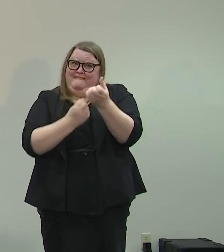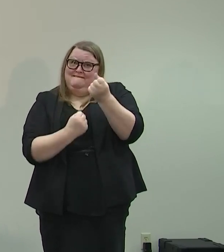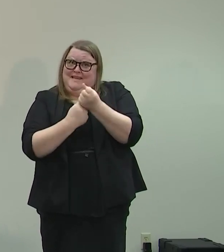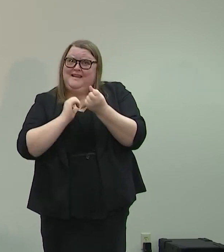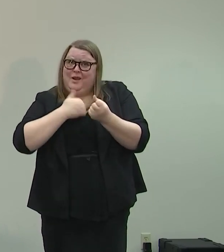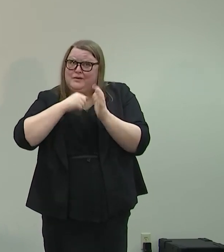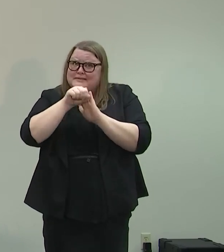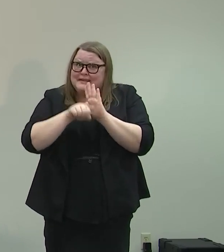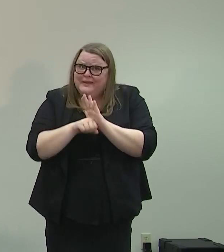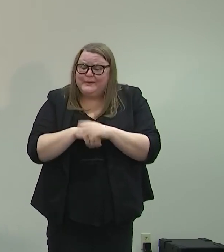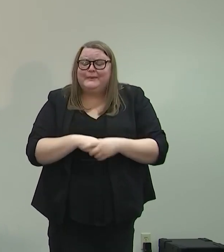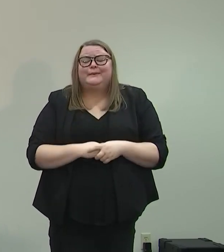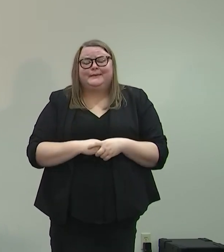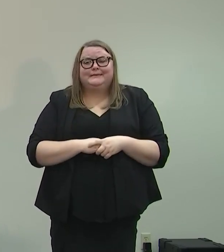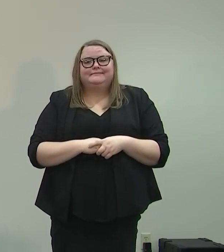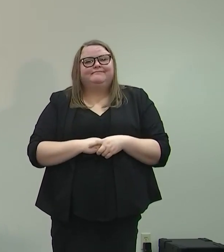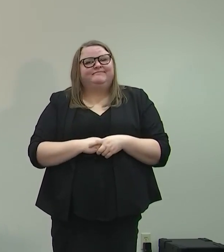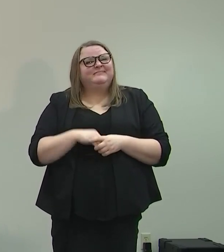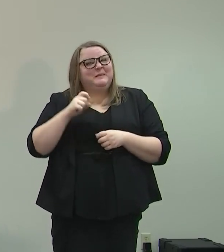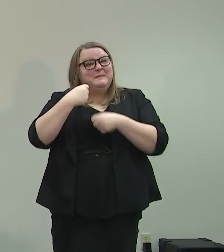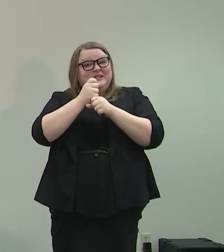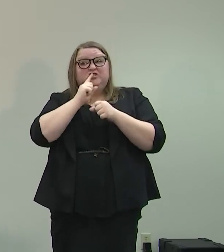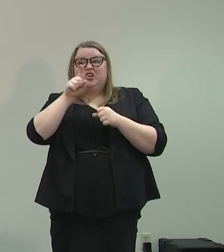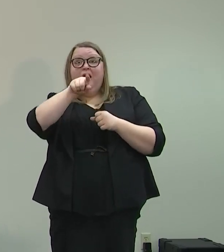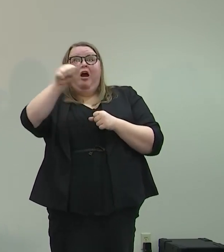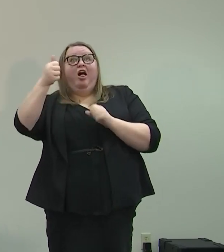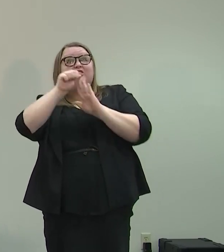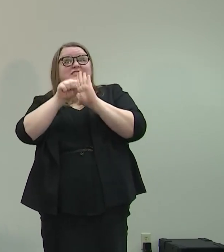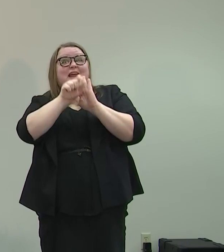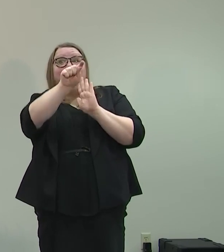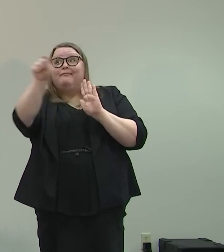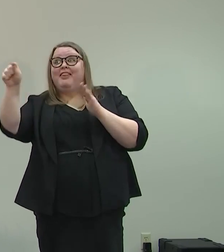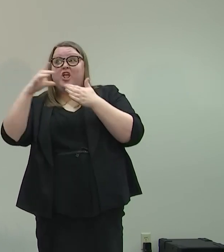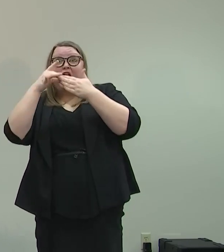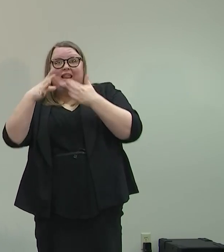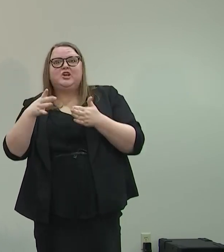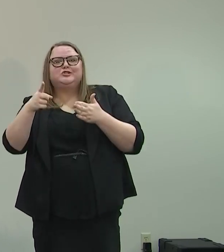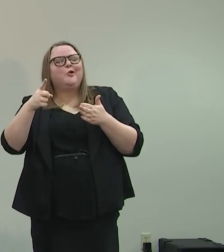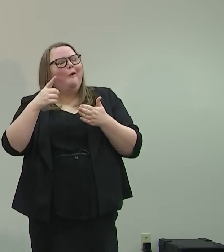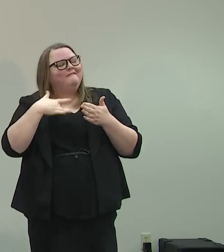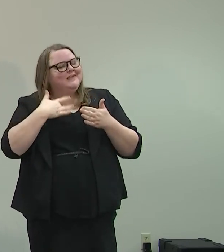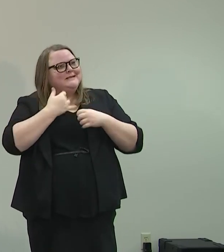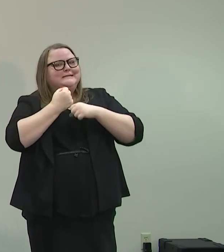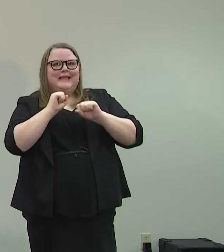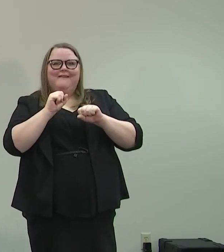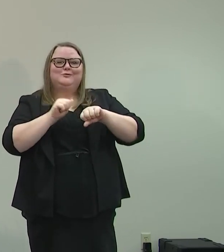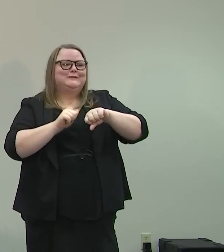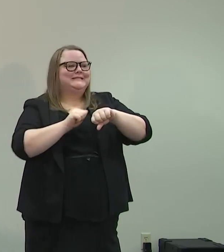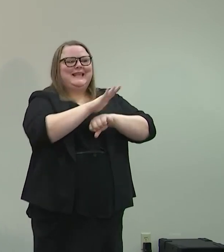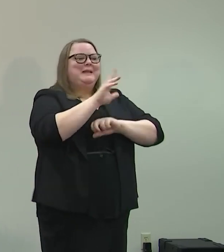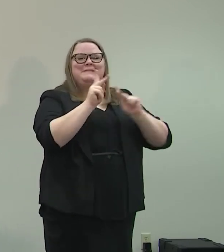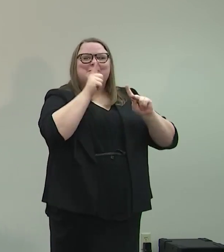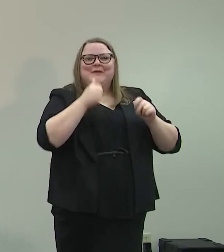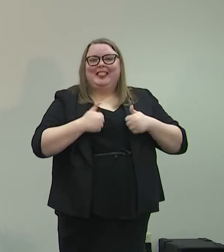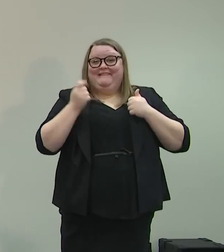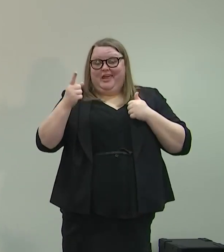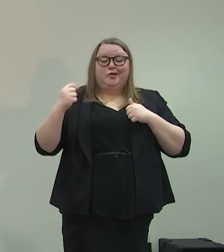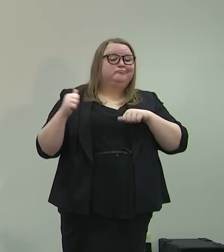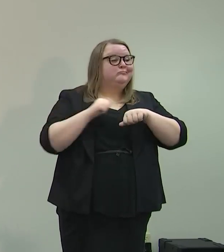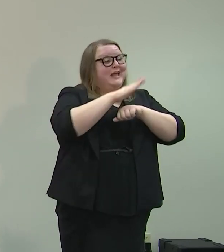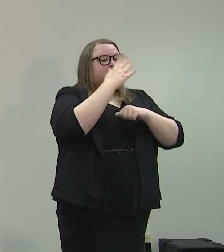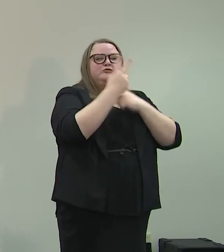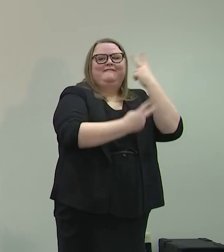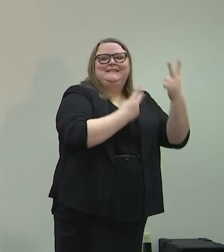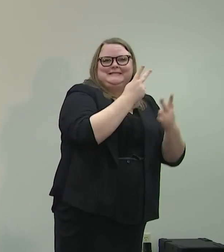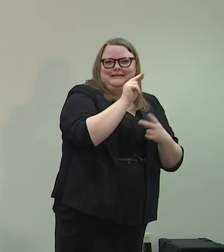I have to make sure that leaders in other states have confidence in sending their residents here. If they think our numbers